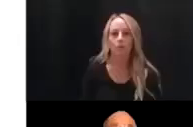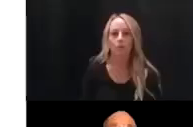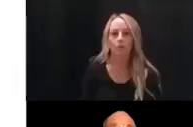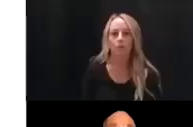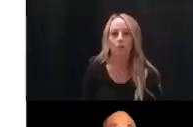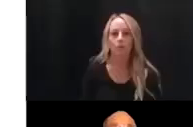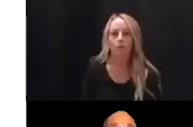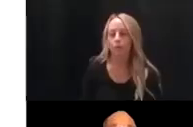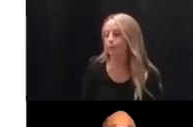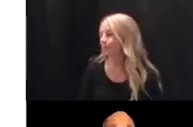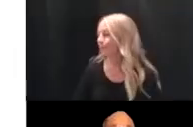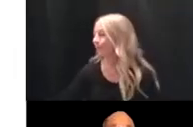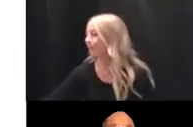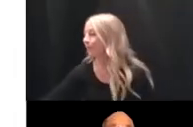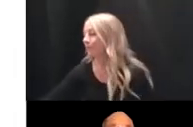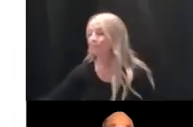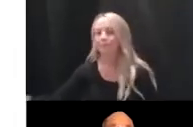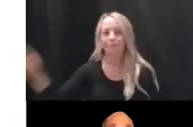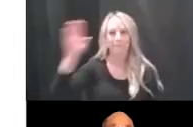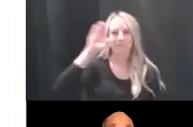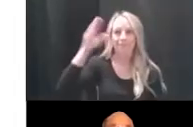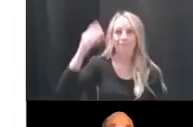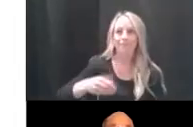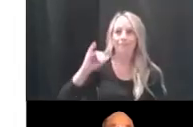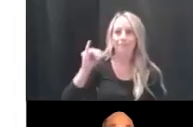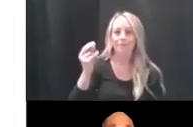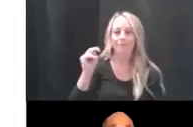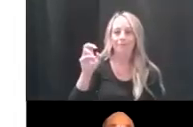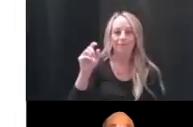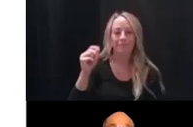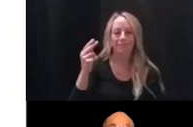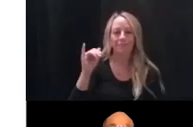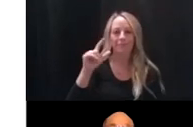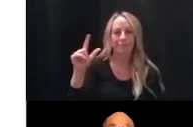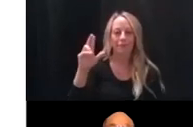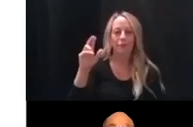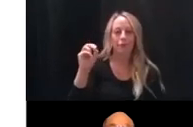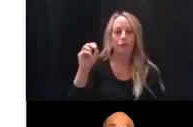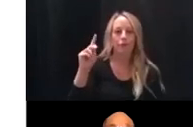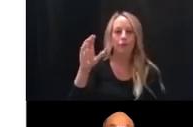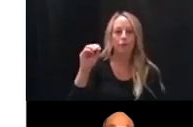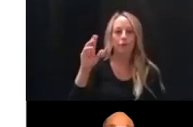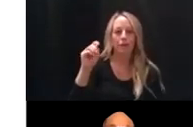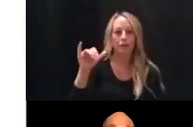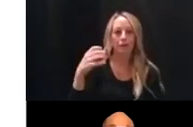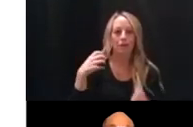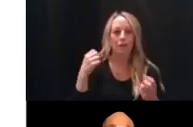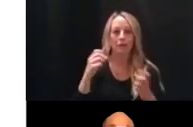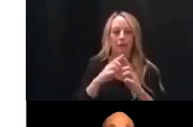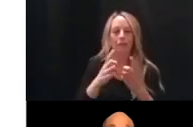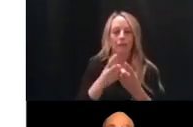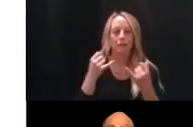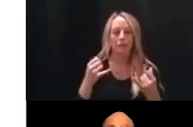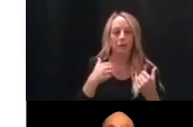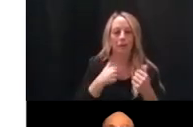Shannon Hill at the Rock Island County Health Department. Welcome to our briefing of September 1st, 2020. Today we have with